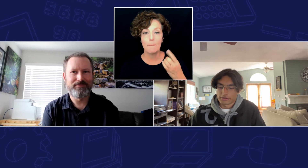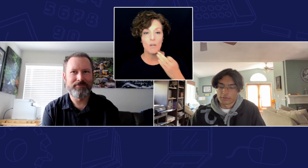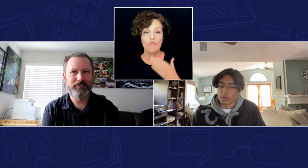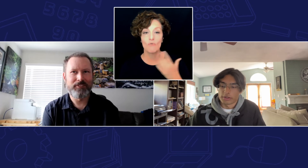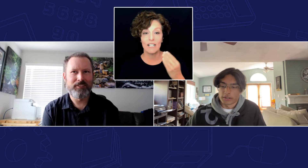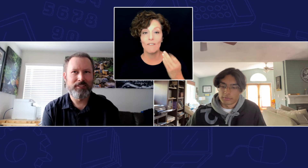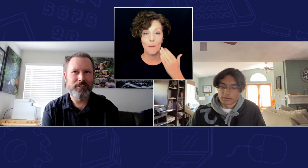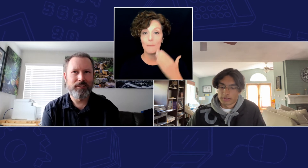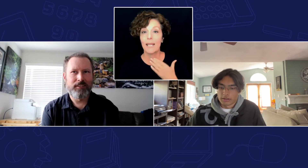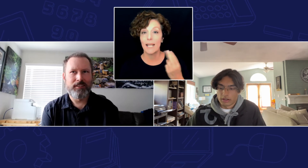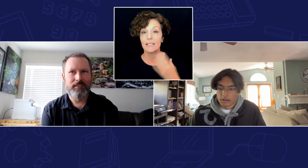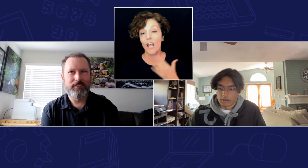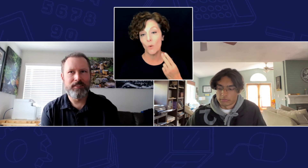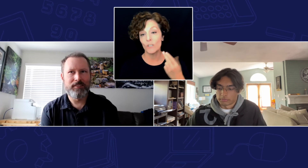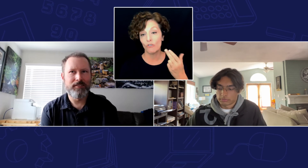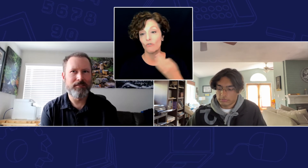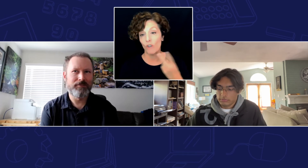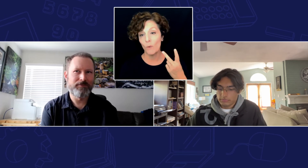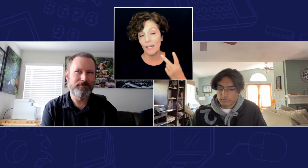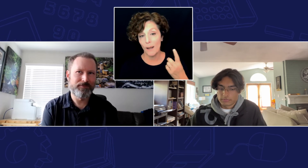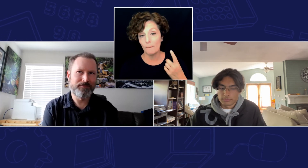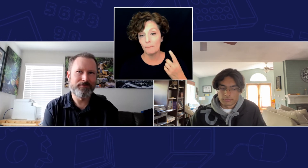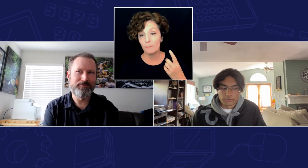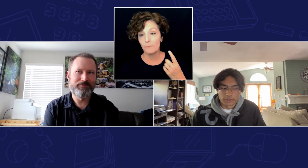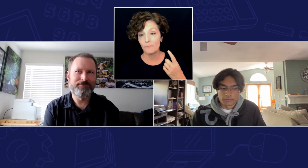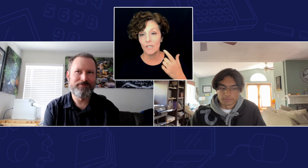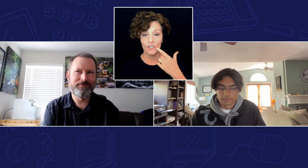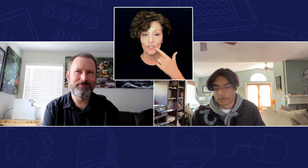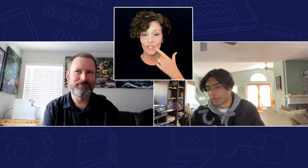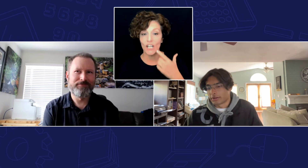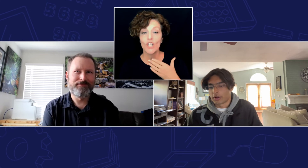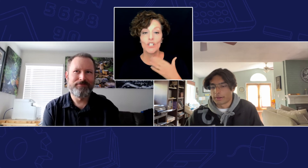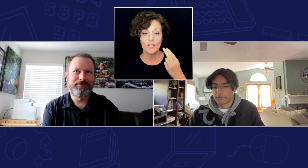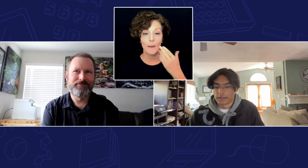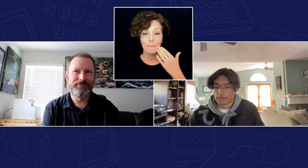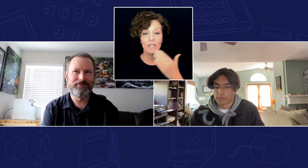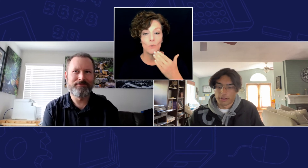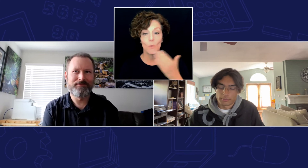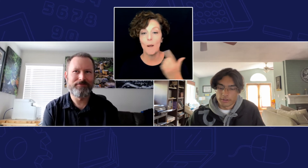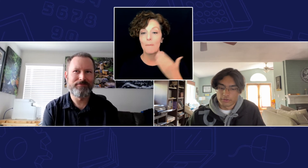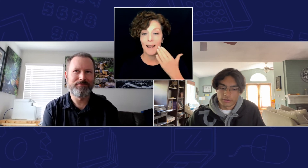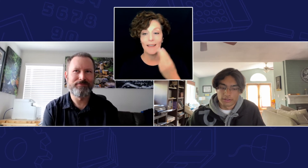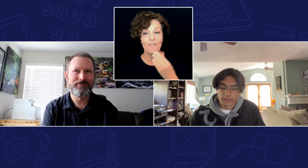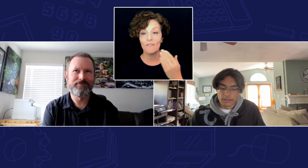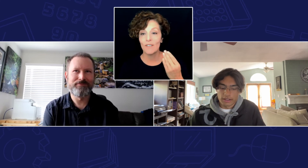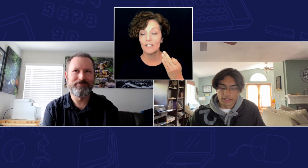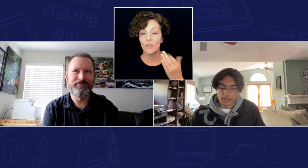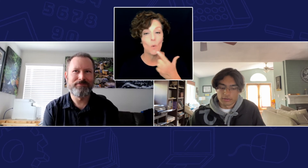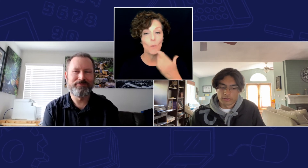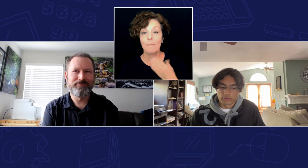I was growing up um she took me to all my events when my parents couldn't and she